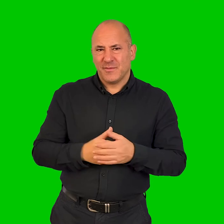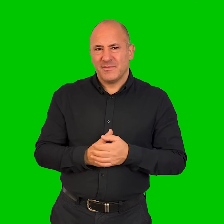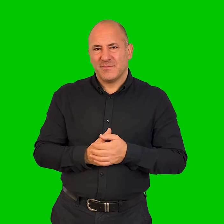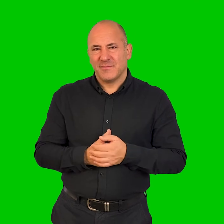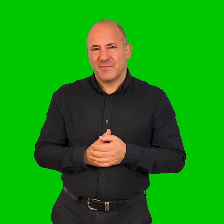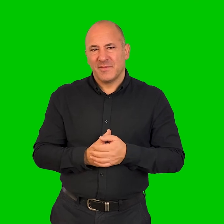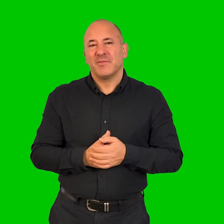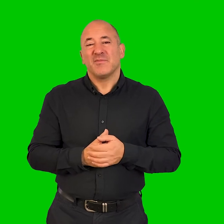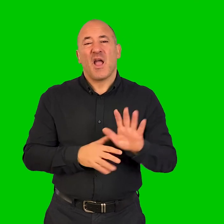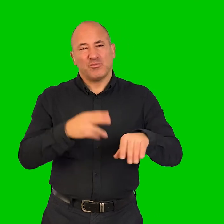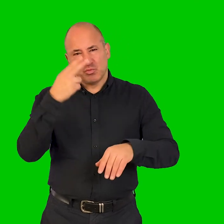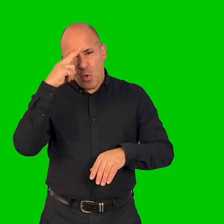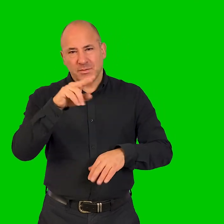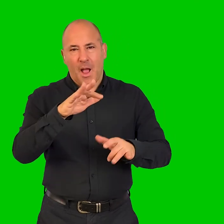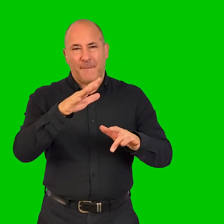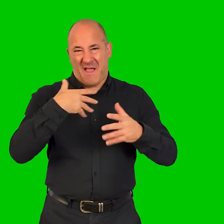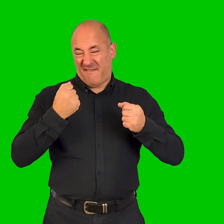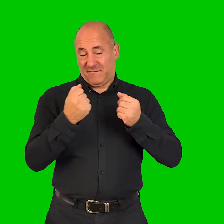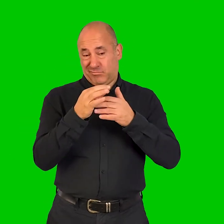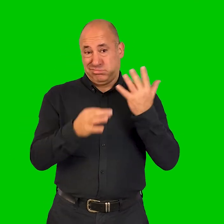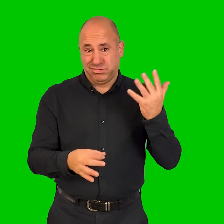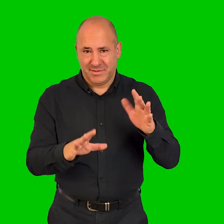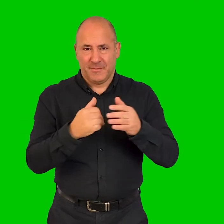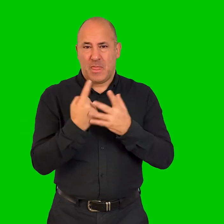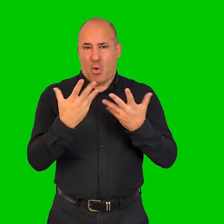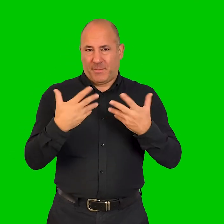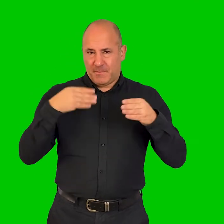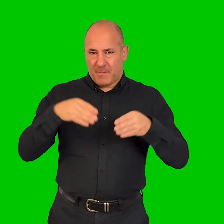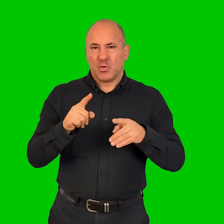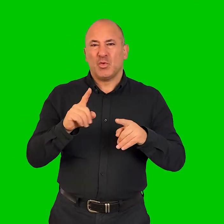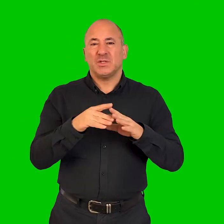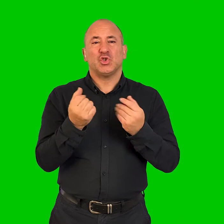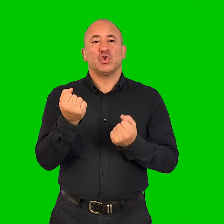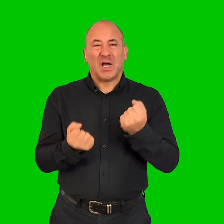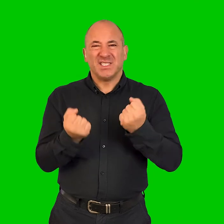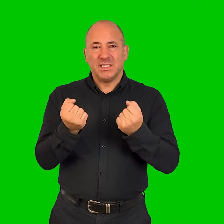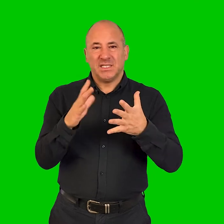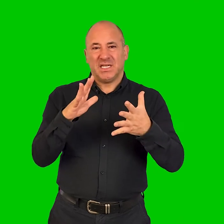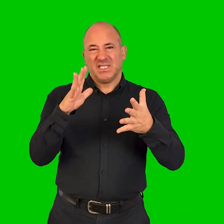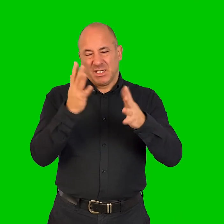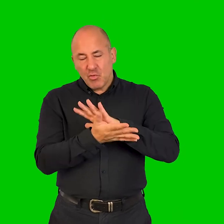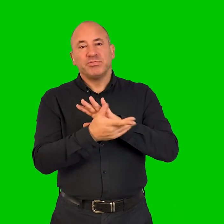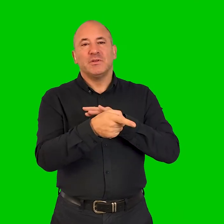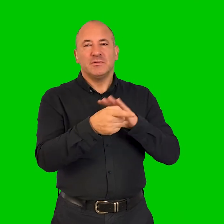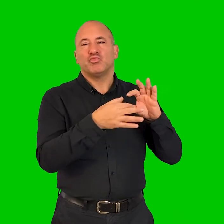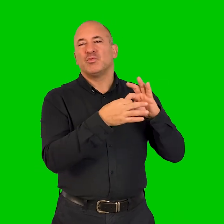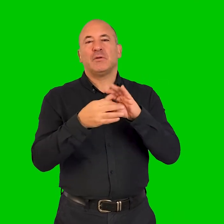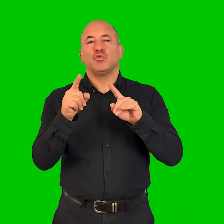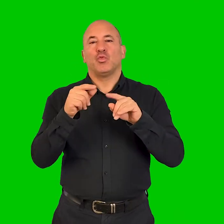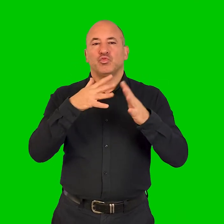it? It's called, well, I've got, I've got a bunch out of one I've been working on at the moment mostly is called Justice Disrupted and